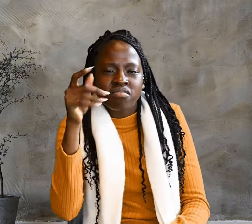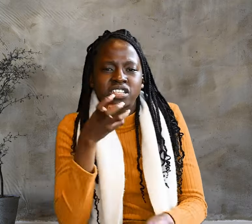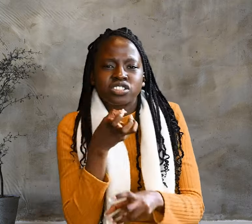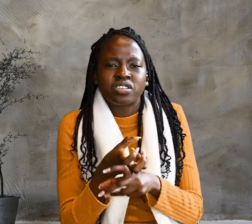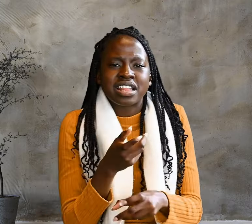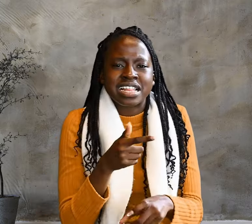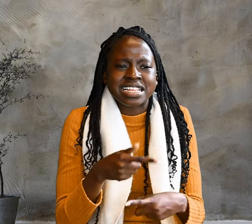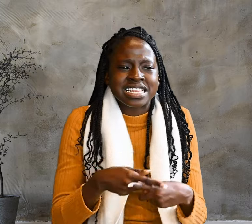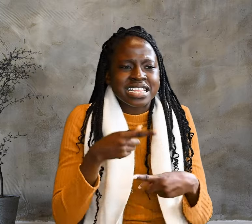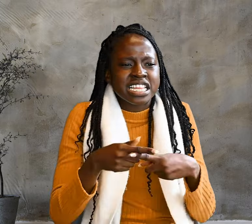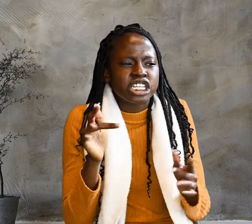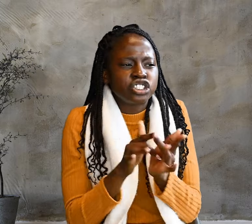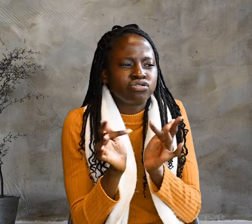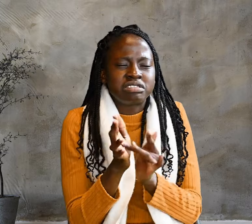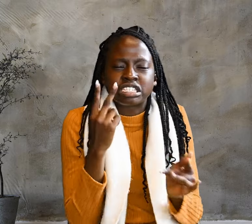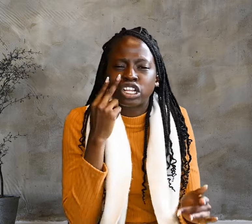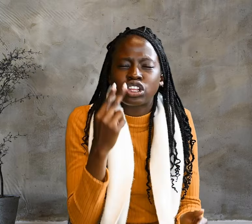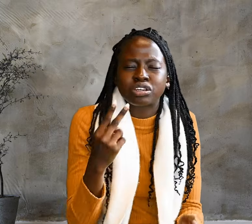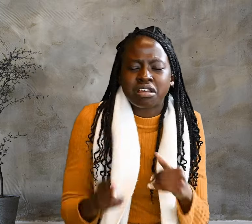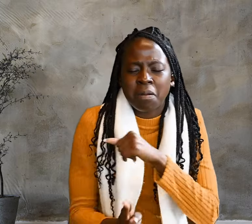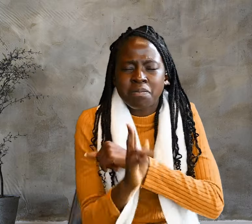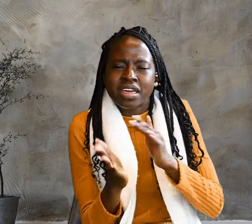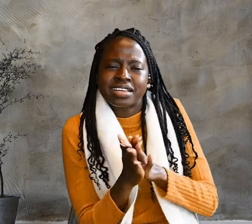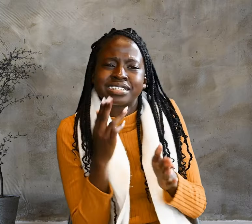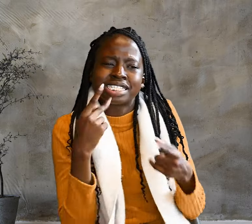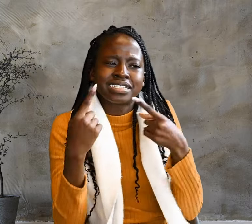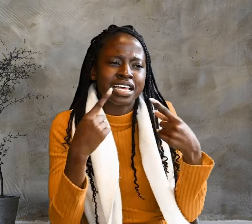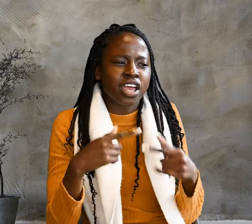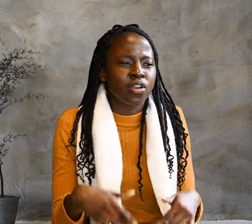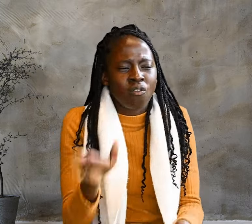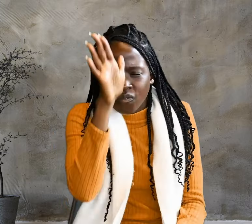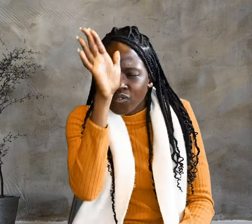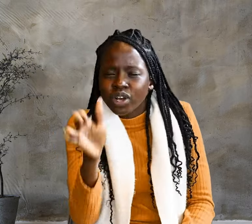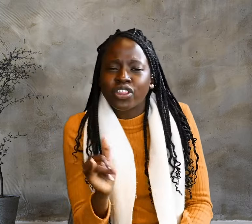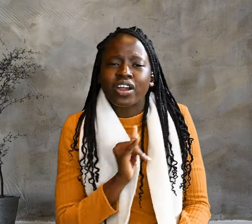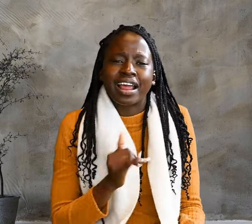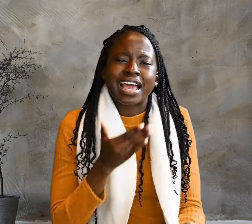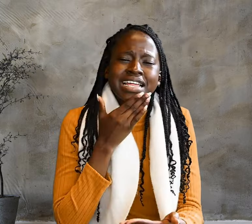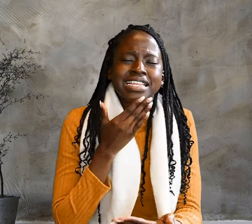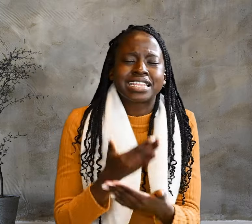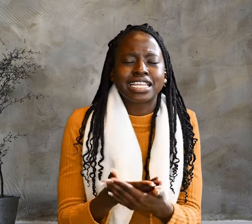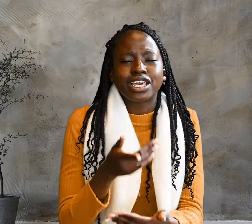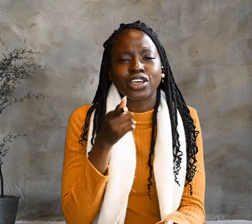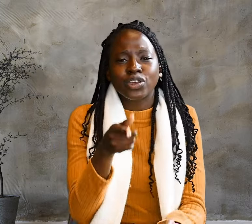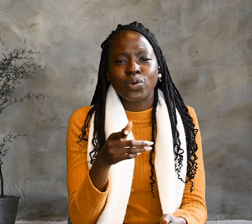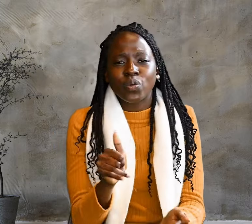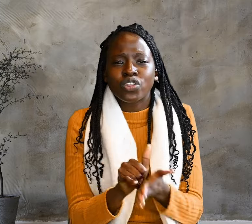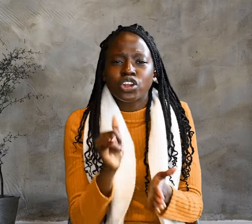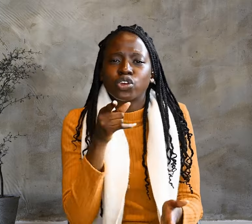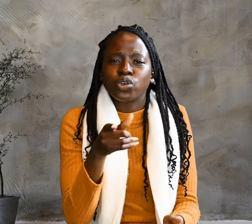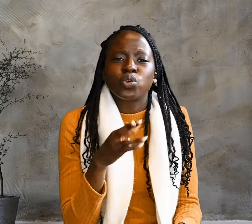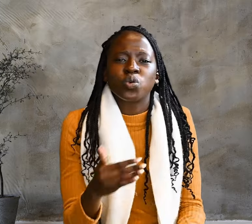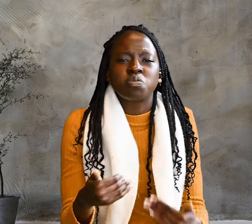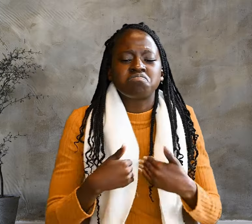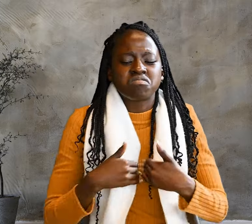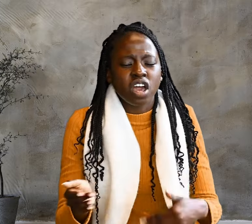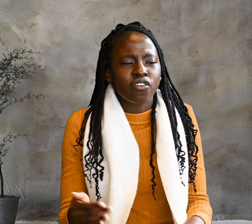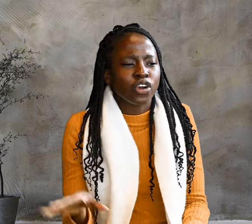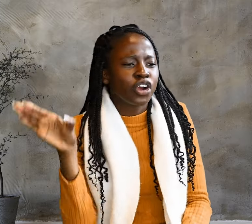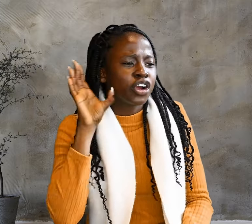looked up and said, Father, I thank you that you have heard me. I knew that you